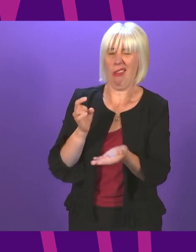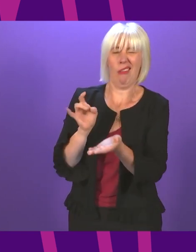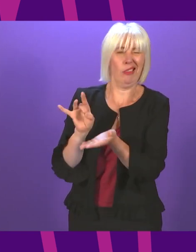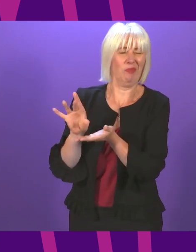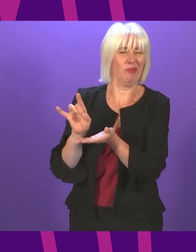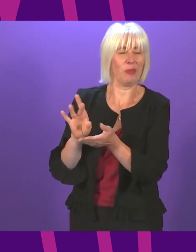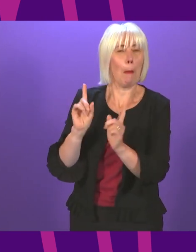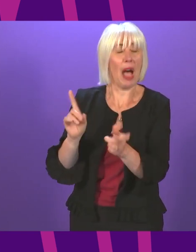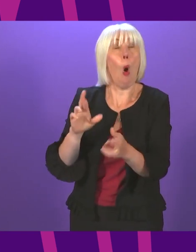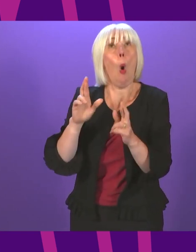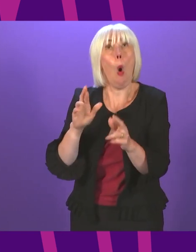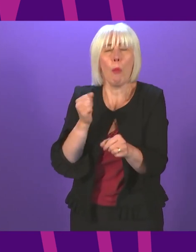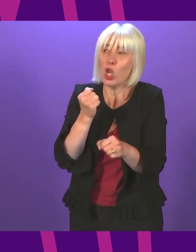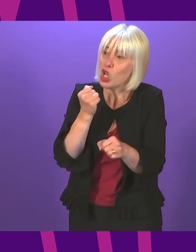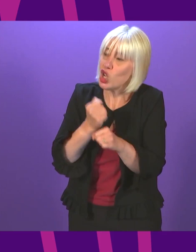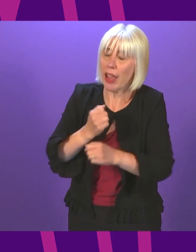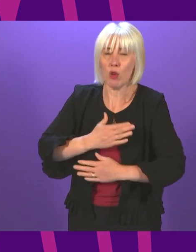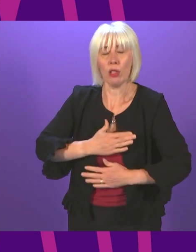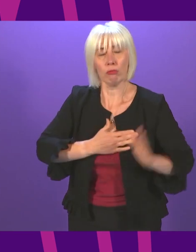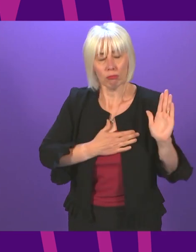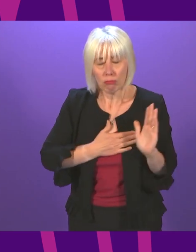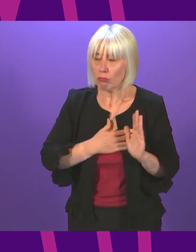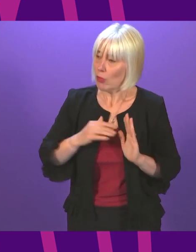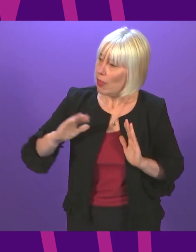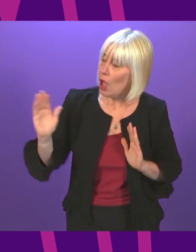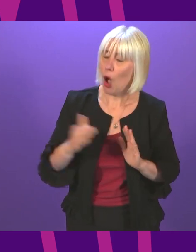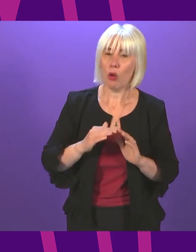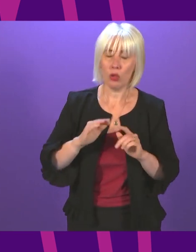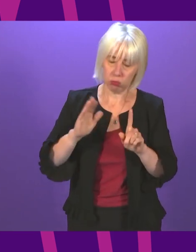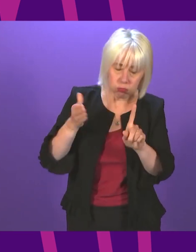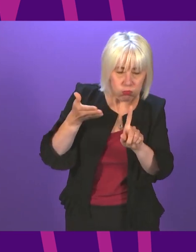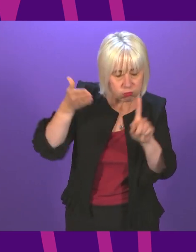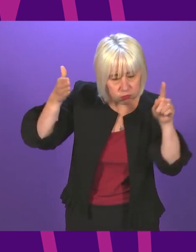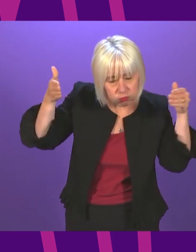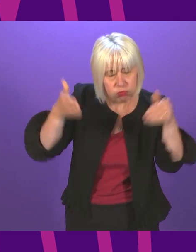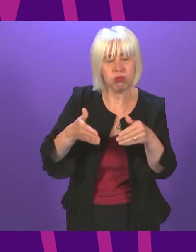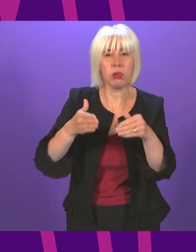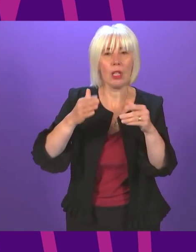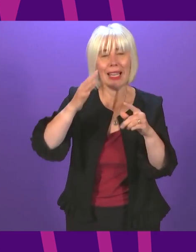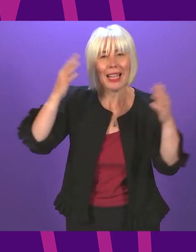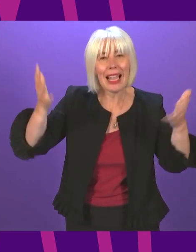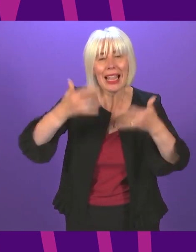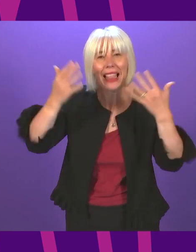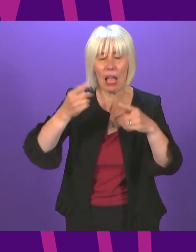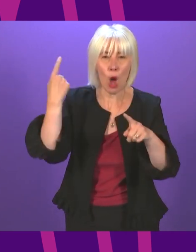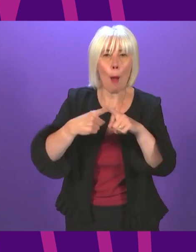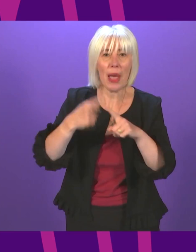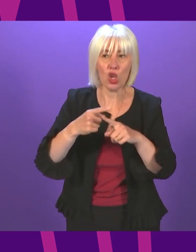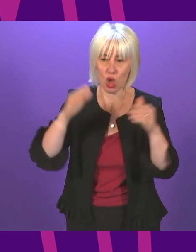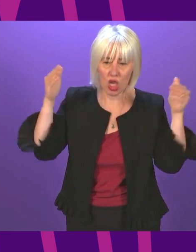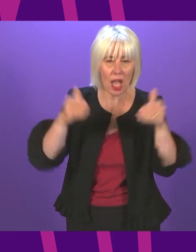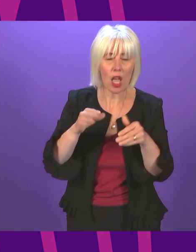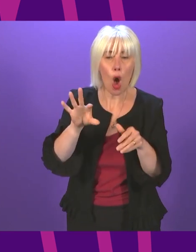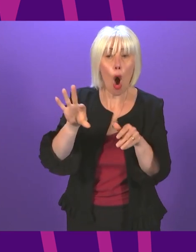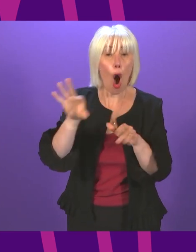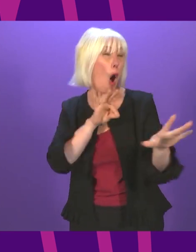genuinely a unanimous agreement across this chamber that tackling the climate emergency with urgency and determination is not an option